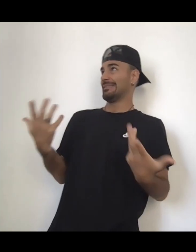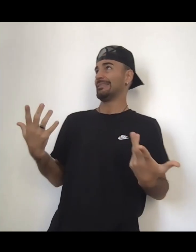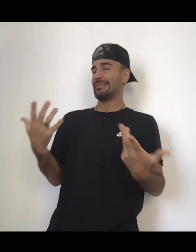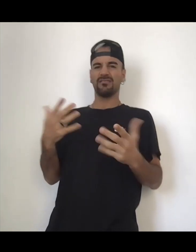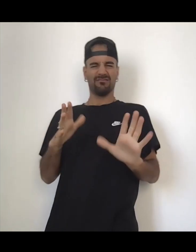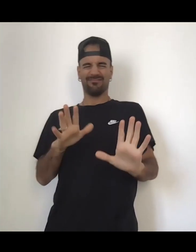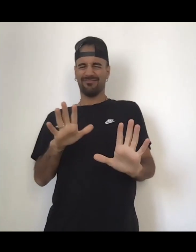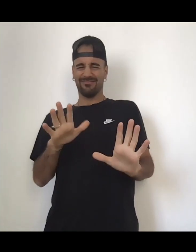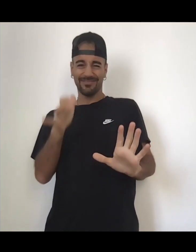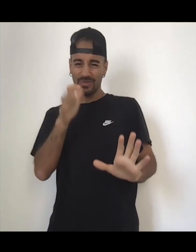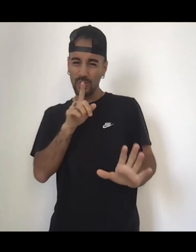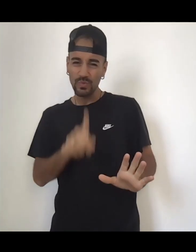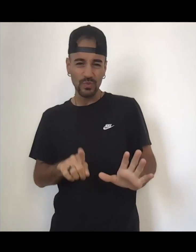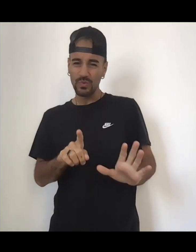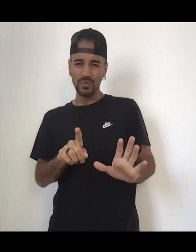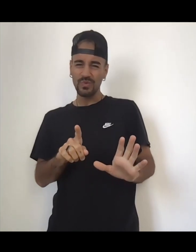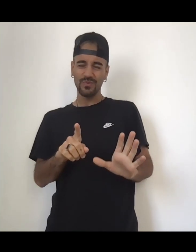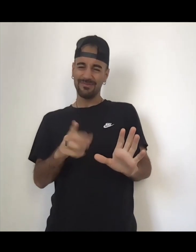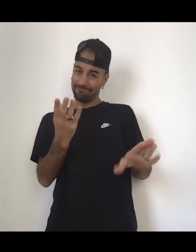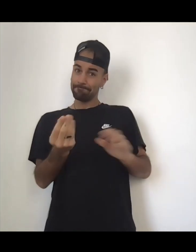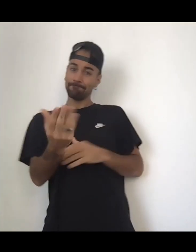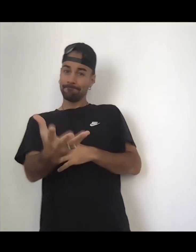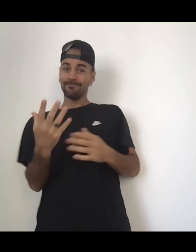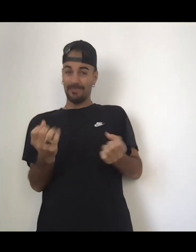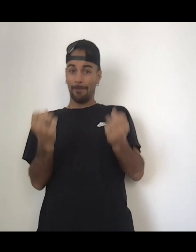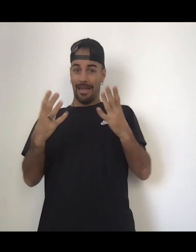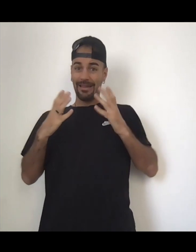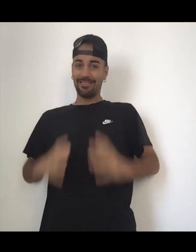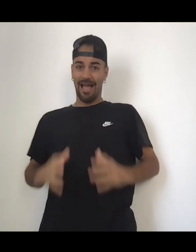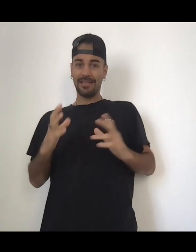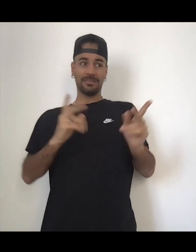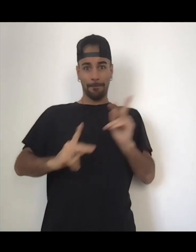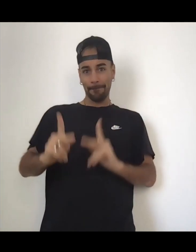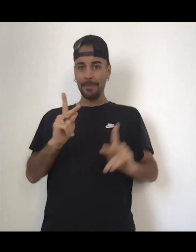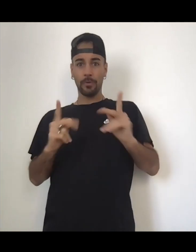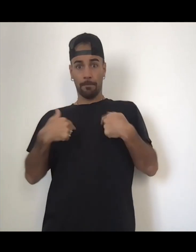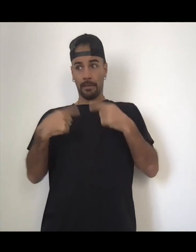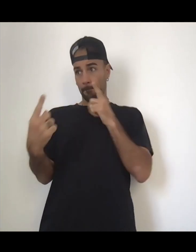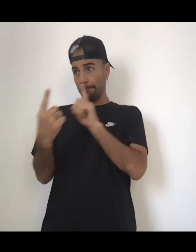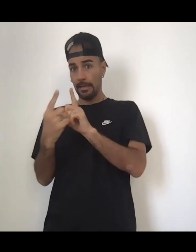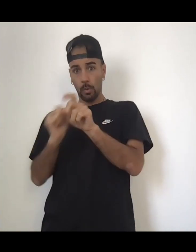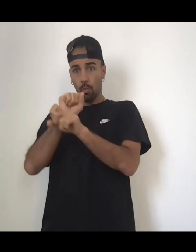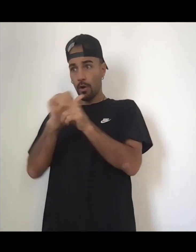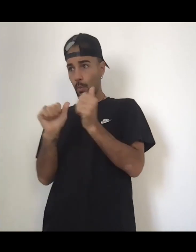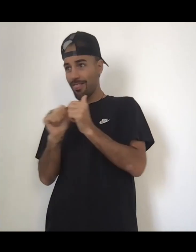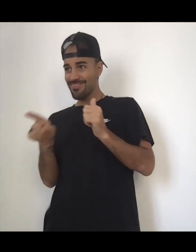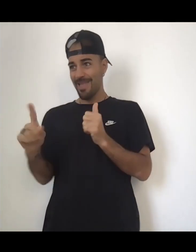easily, trust me, I see some of the people that come to me for readings and the comments online and stuff. Like, I could